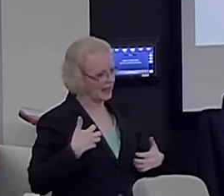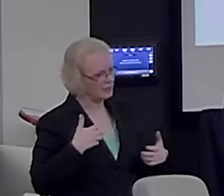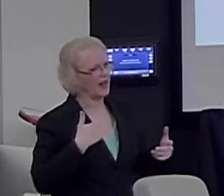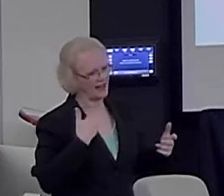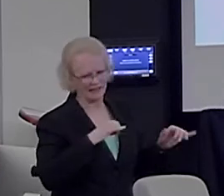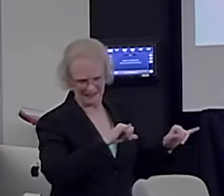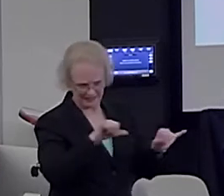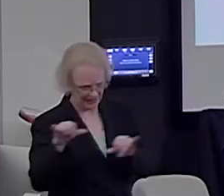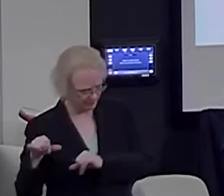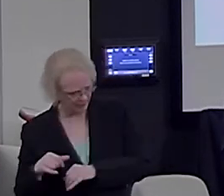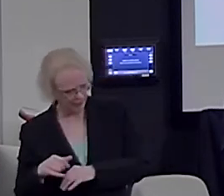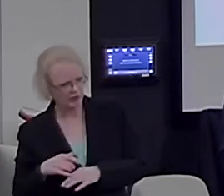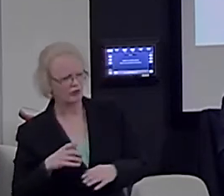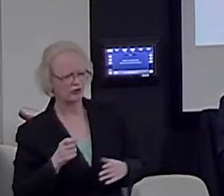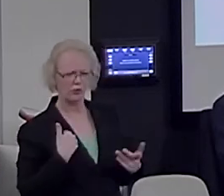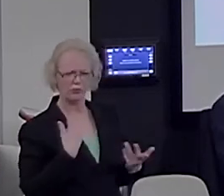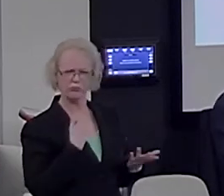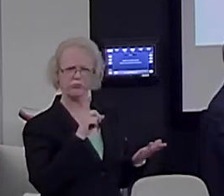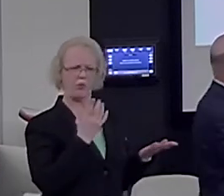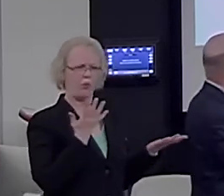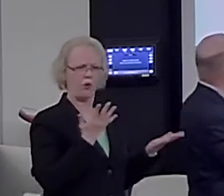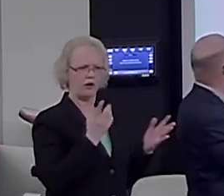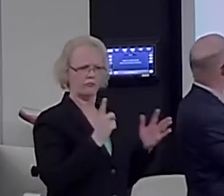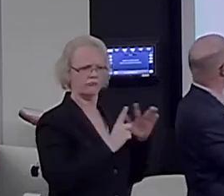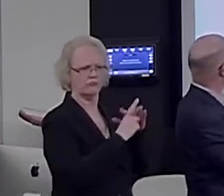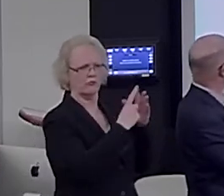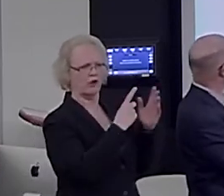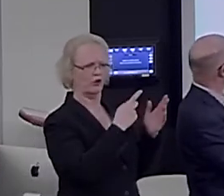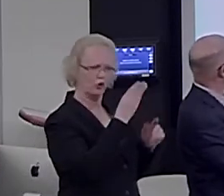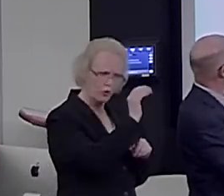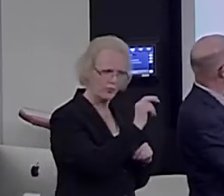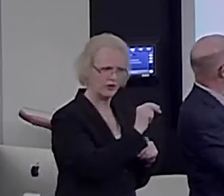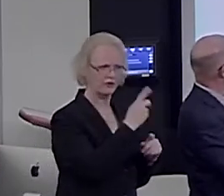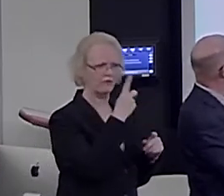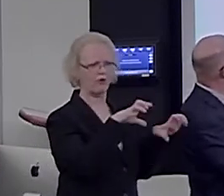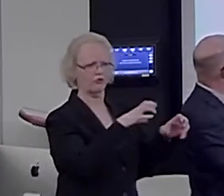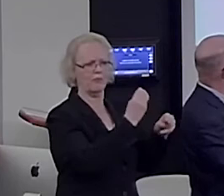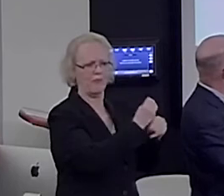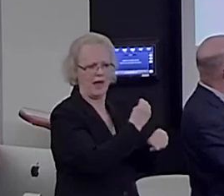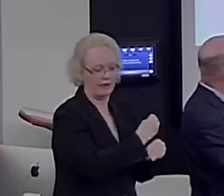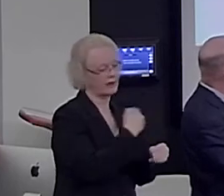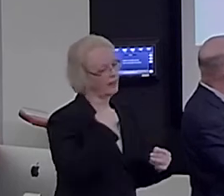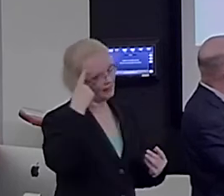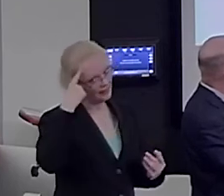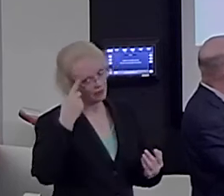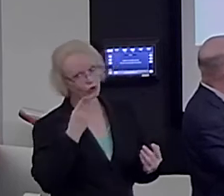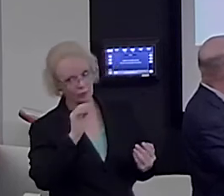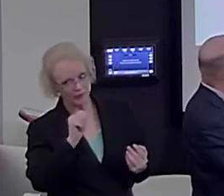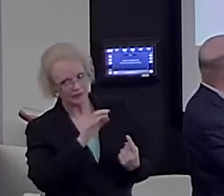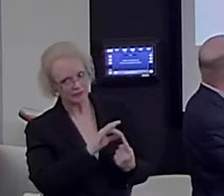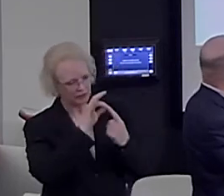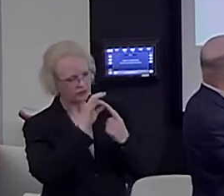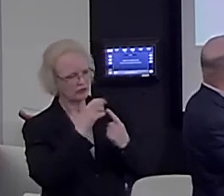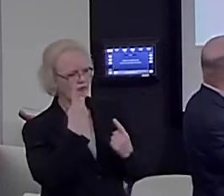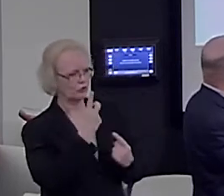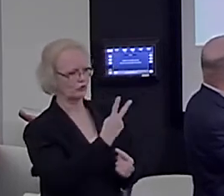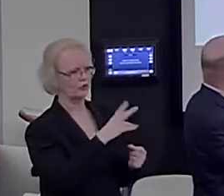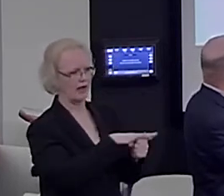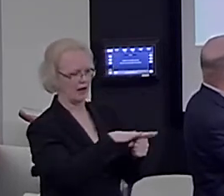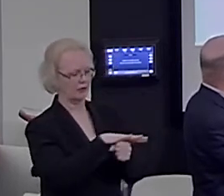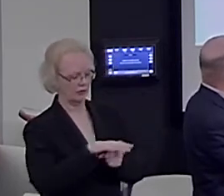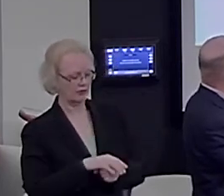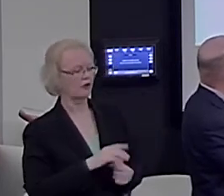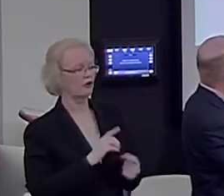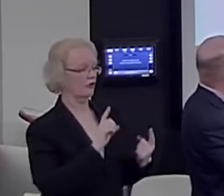allows us humans to do mathematics. I think humans are special in at least two abilities. First, to